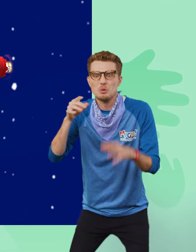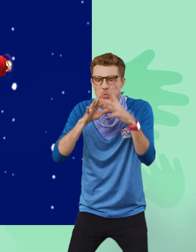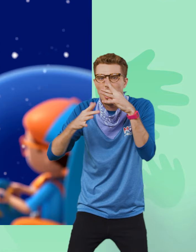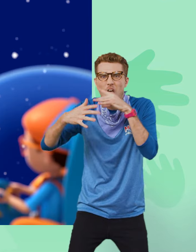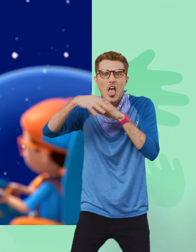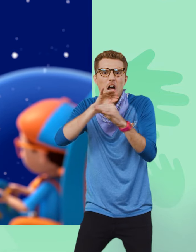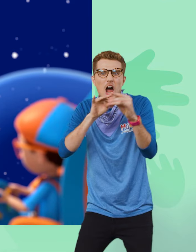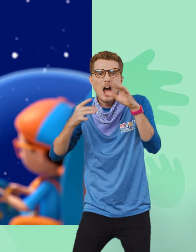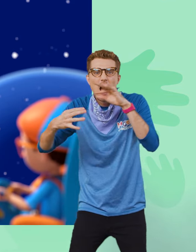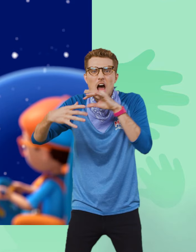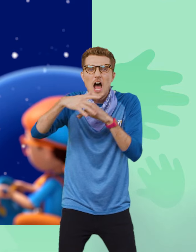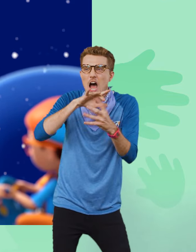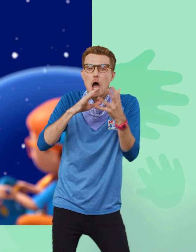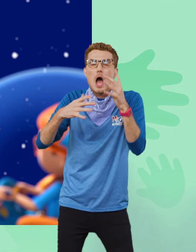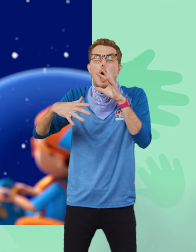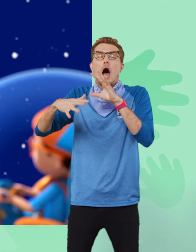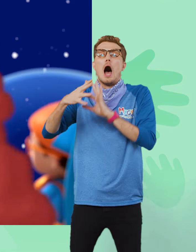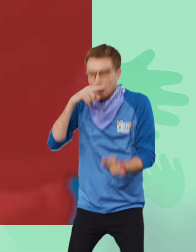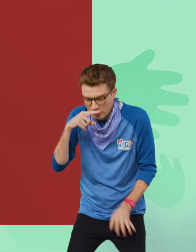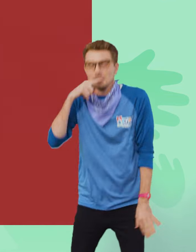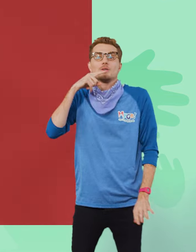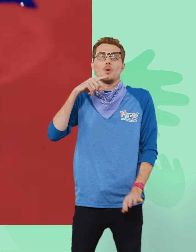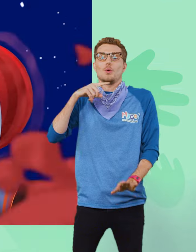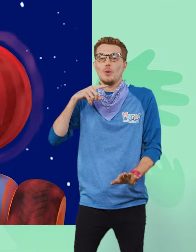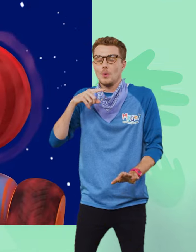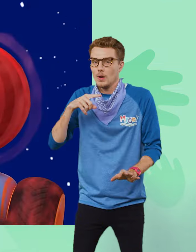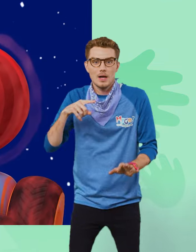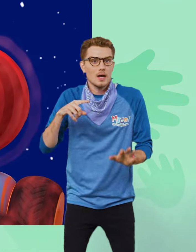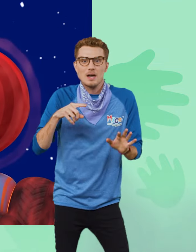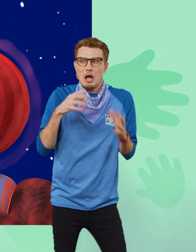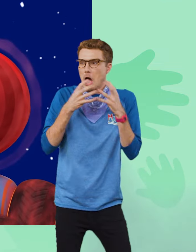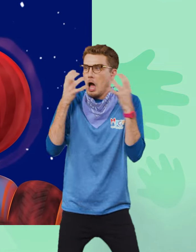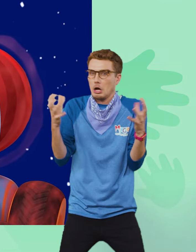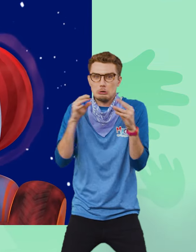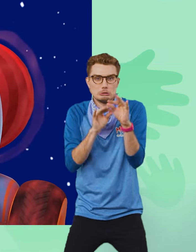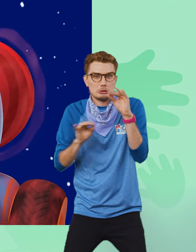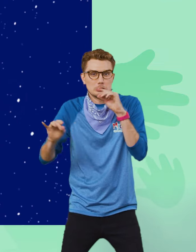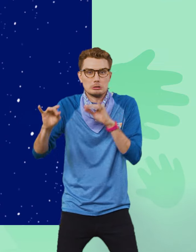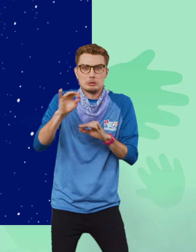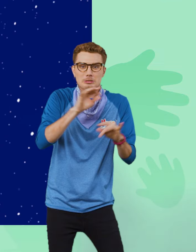covered in rusty soil. Achoo! That's a lot of dust. Come on.